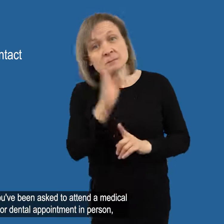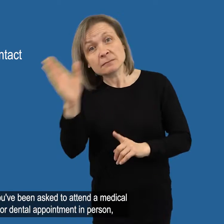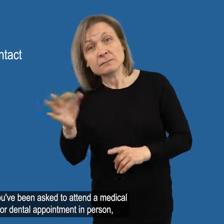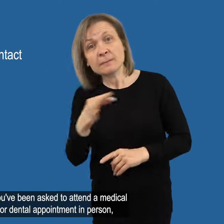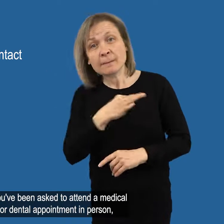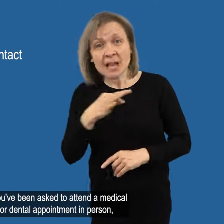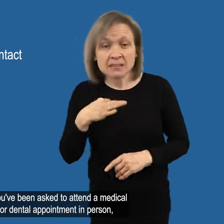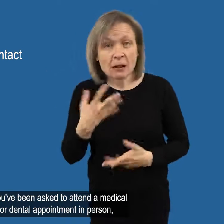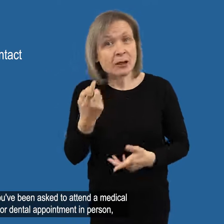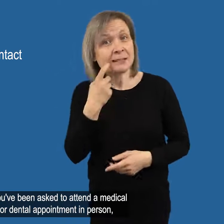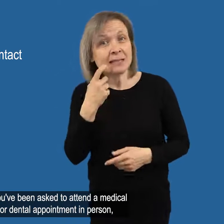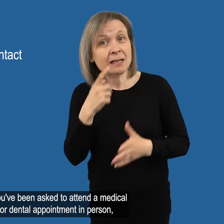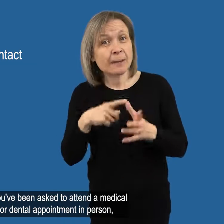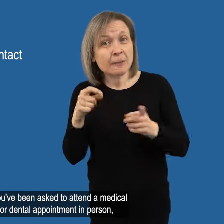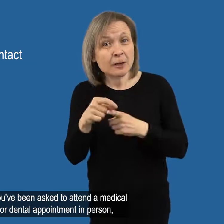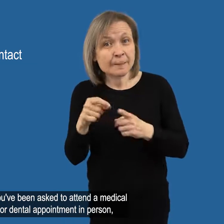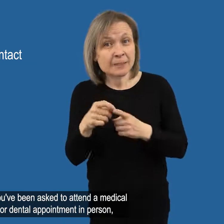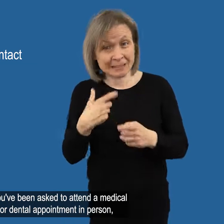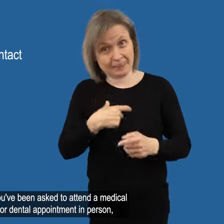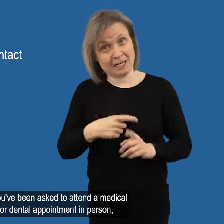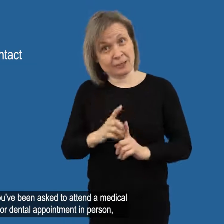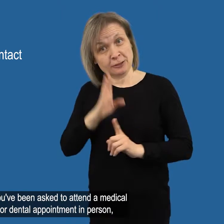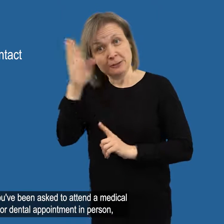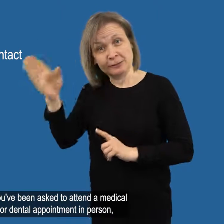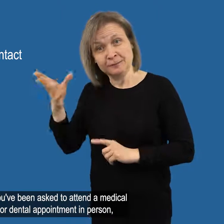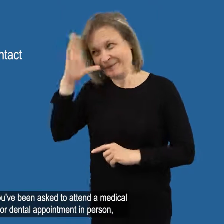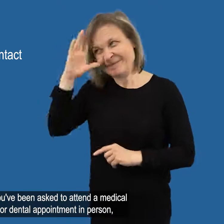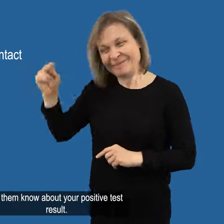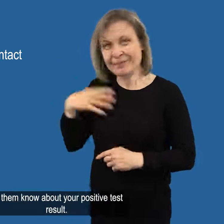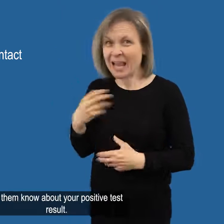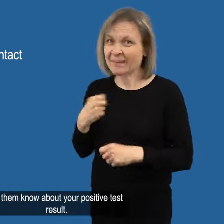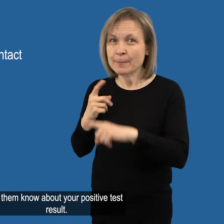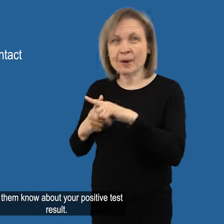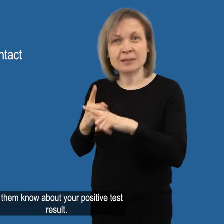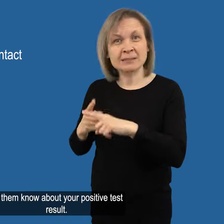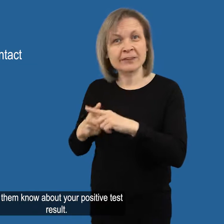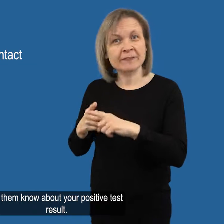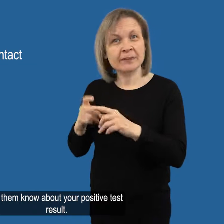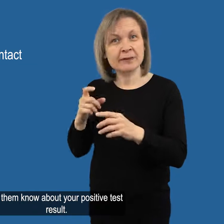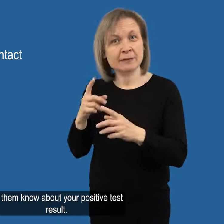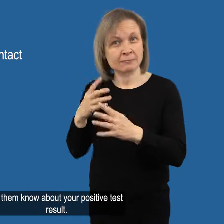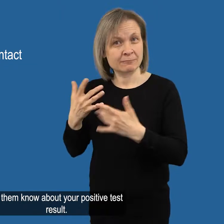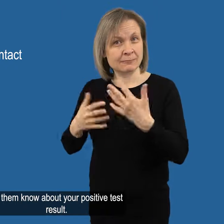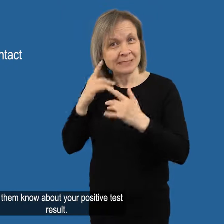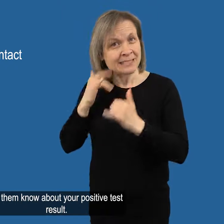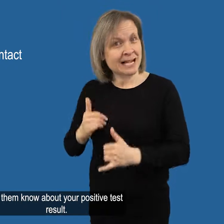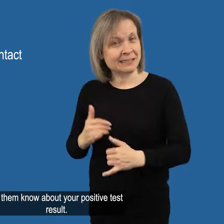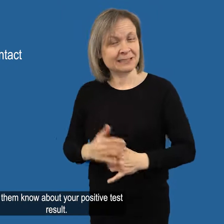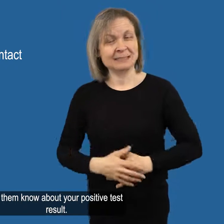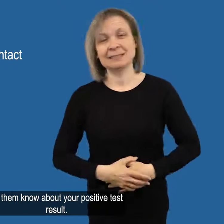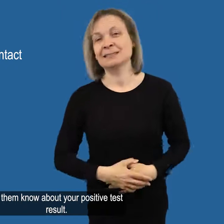If you've been asked to attend a medical or dental appointment in person, let them know about your positive test result